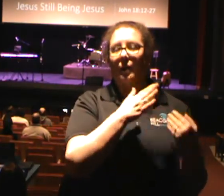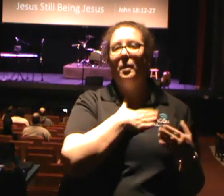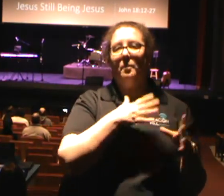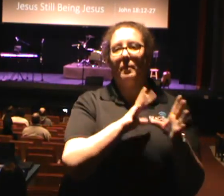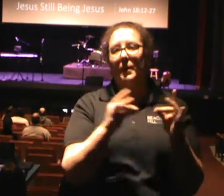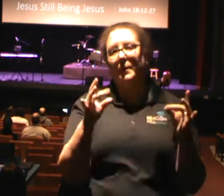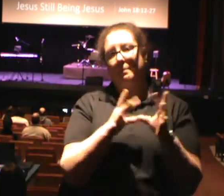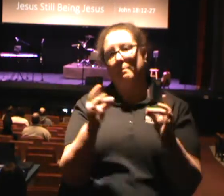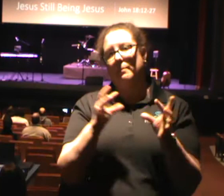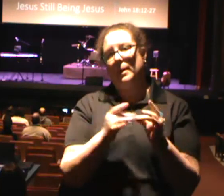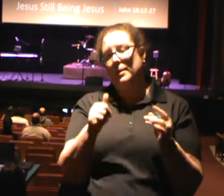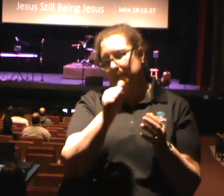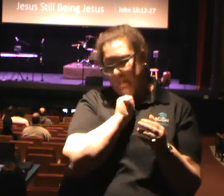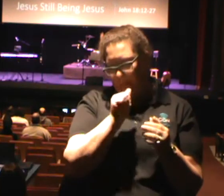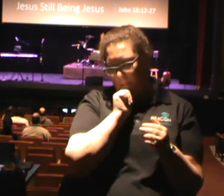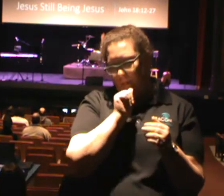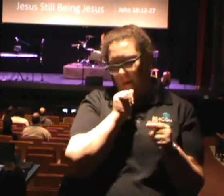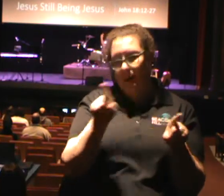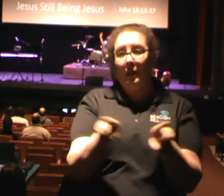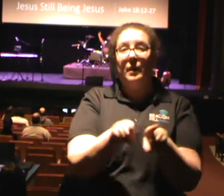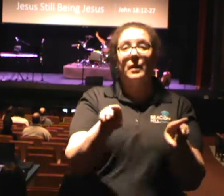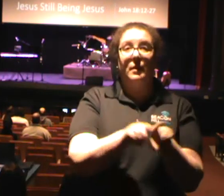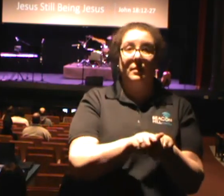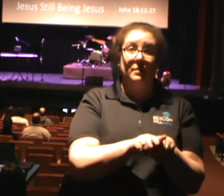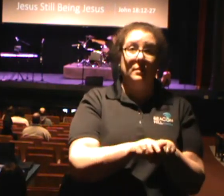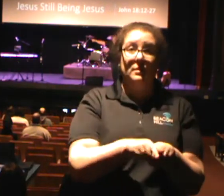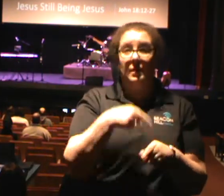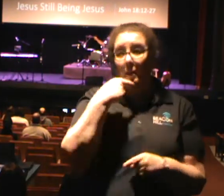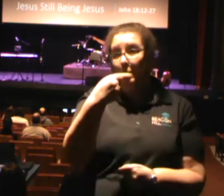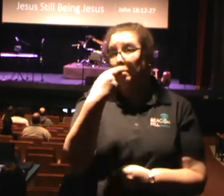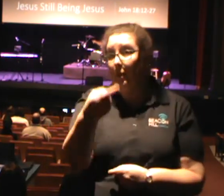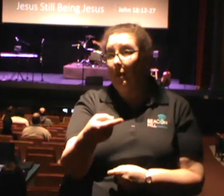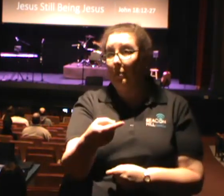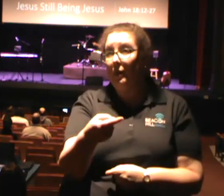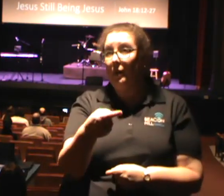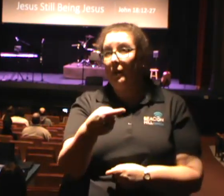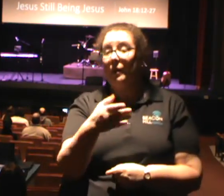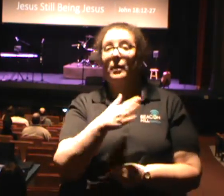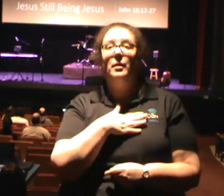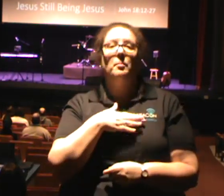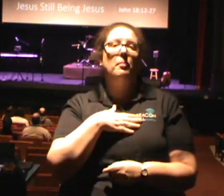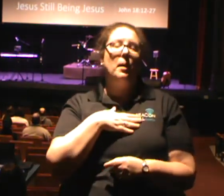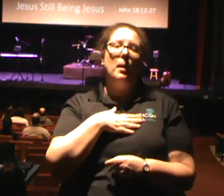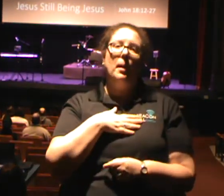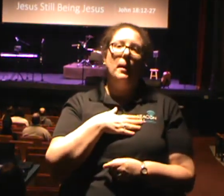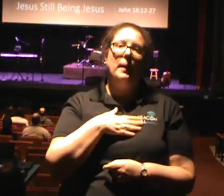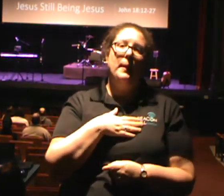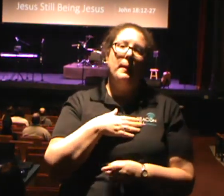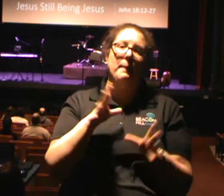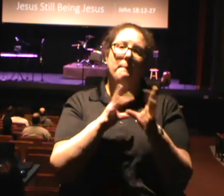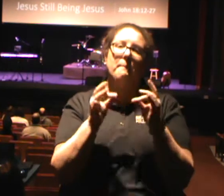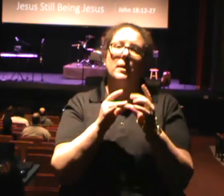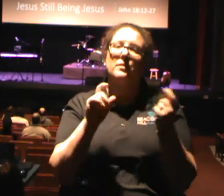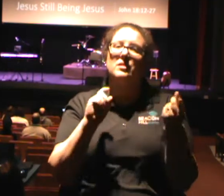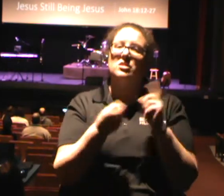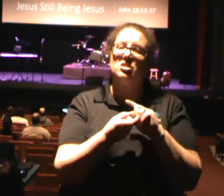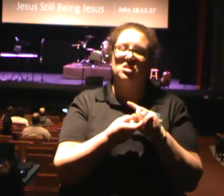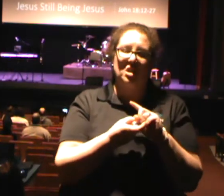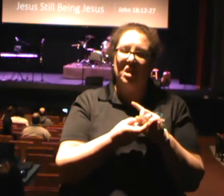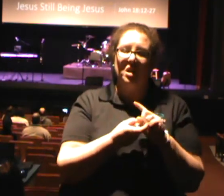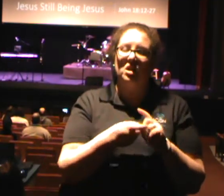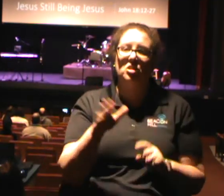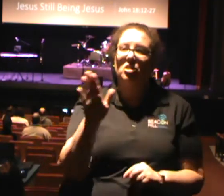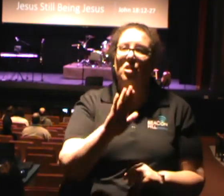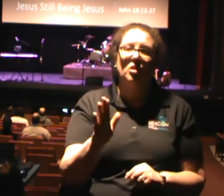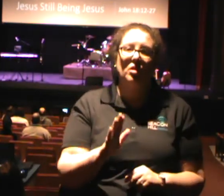message in private was the same as it is in public. My message doesn't change based on what I'm in here out there. Let